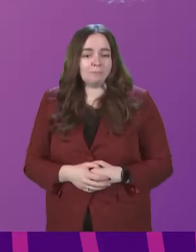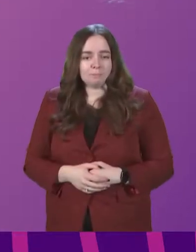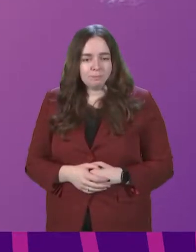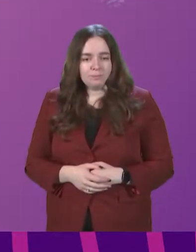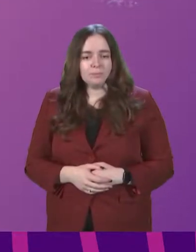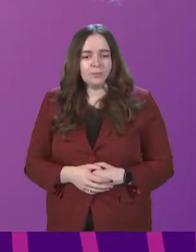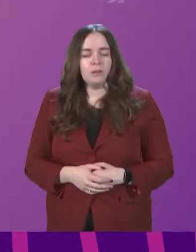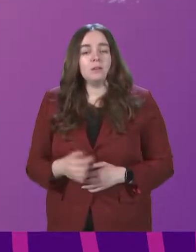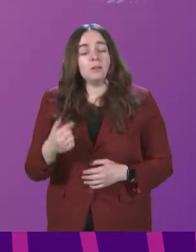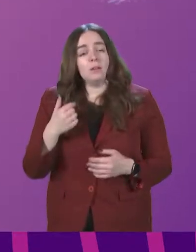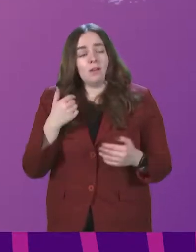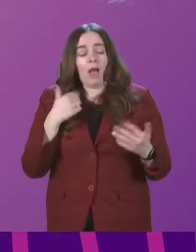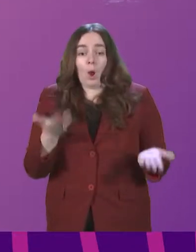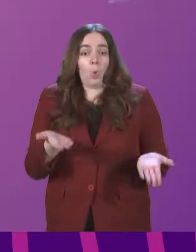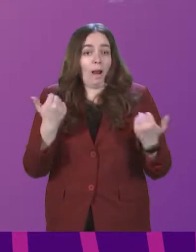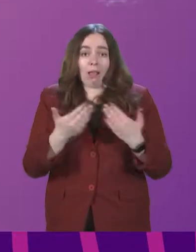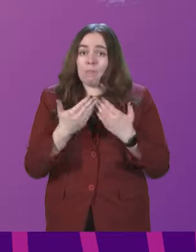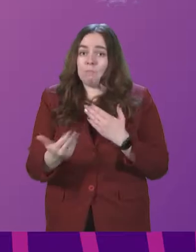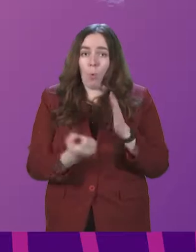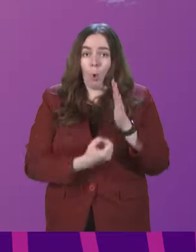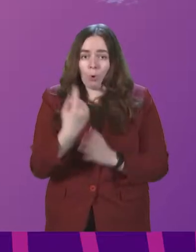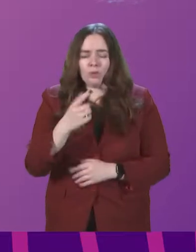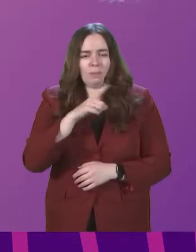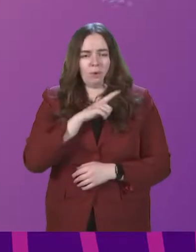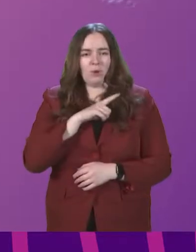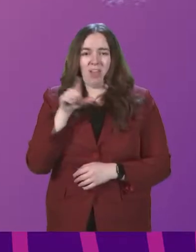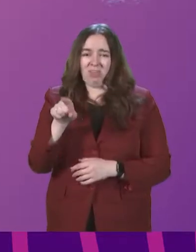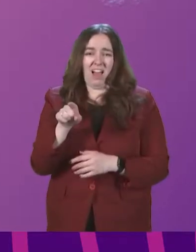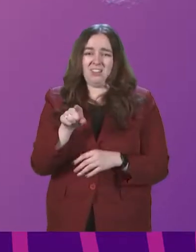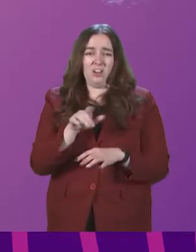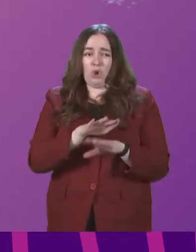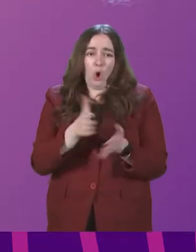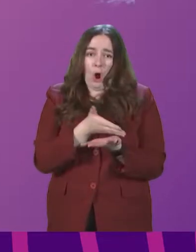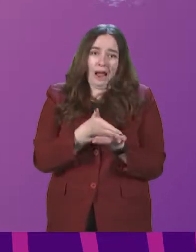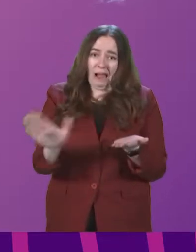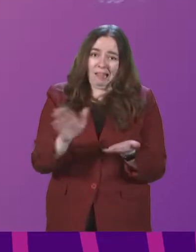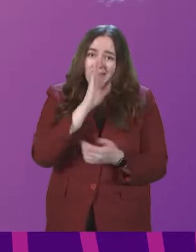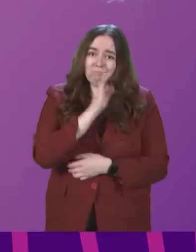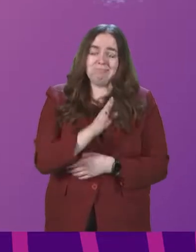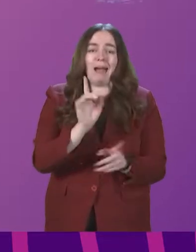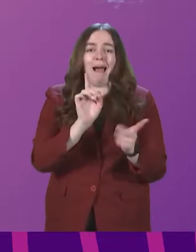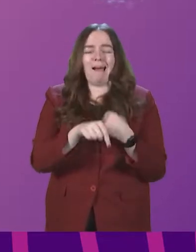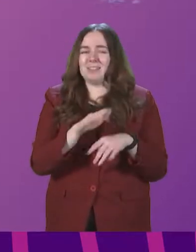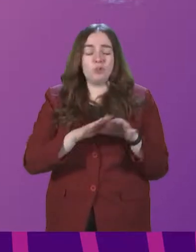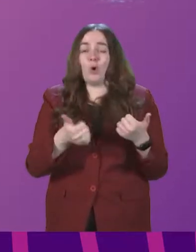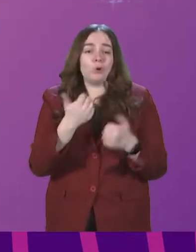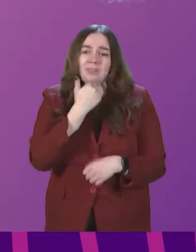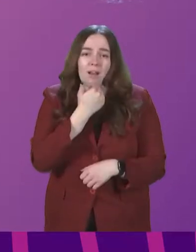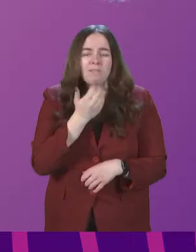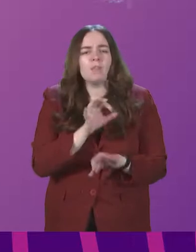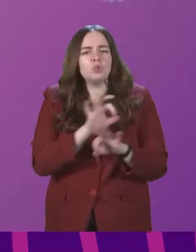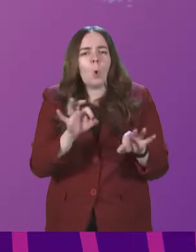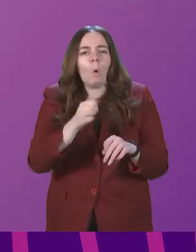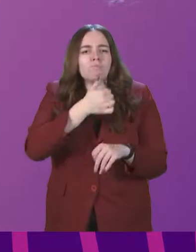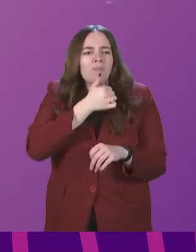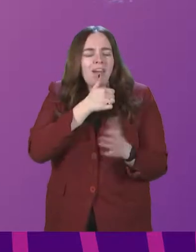Dusser, I would certainly welcome a further opportunity, because that vague answer is simply not good enough. mean, there is no preferred bidder for Presswick at the